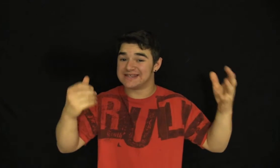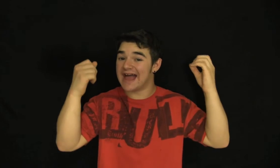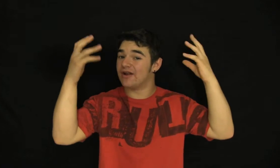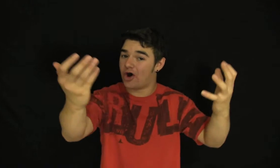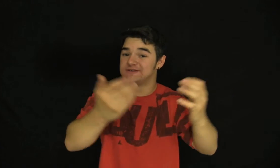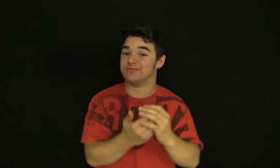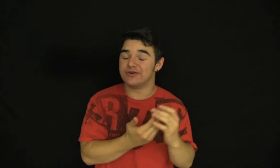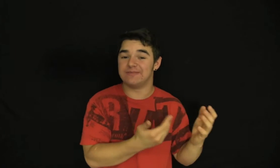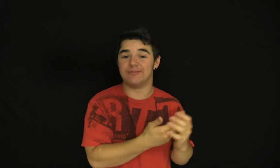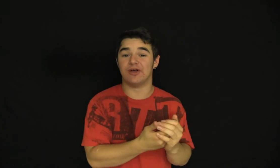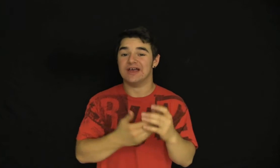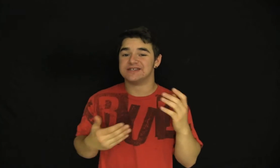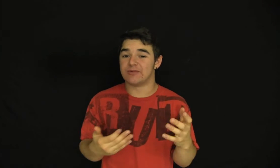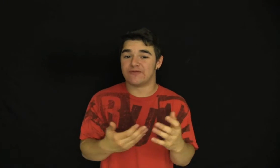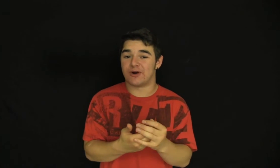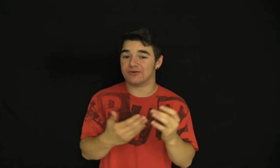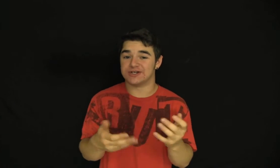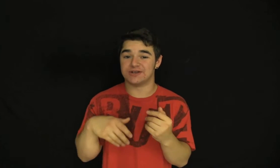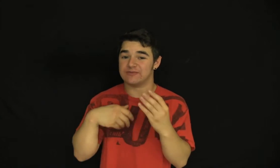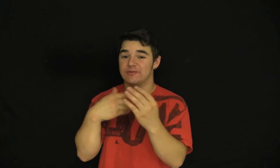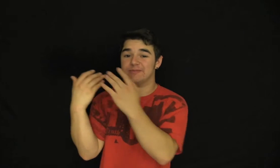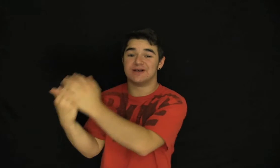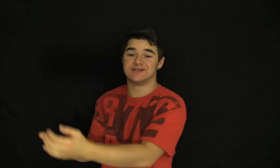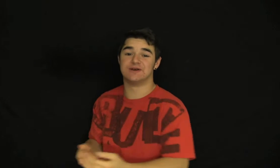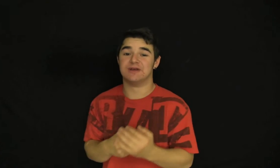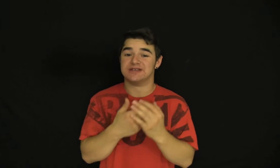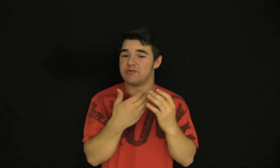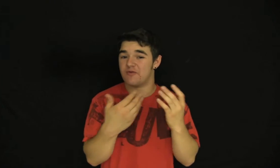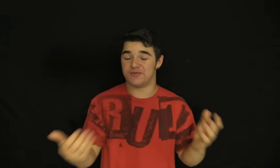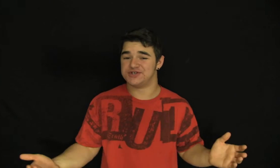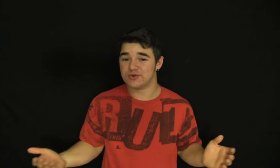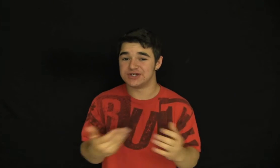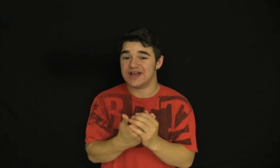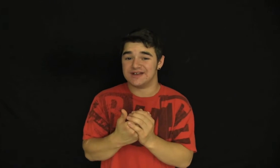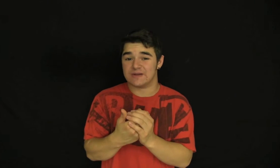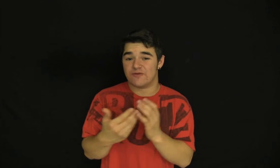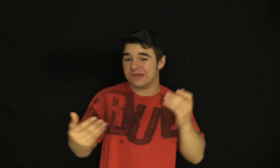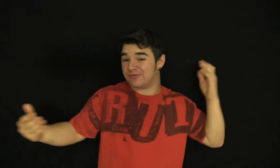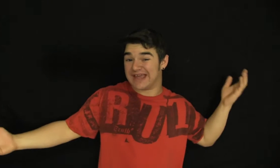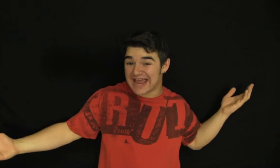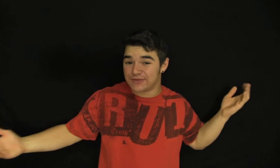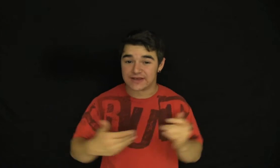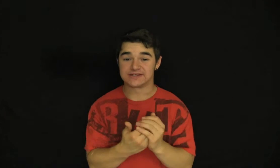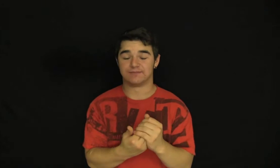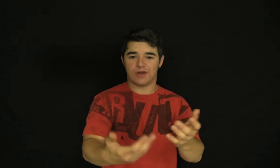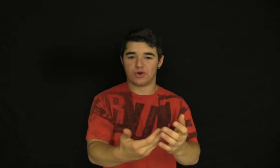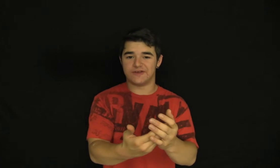that awesome. 30 people. Some of them aren't Christian. Some of would be Muslim. Some of them would be Jewish. Some of them would even be atheists. And one of the